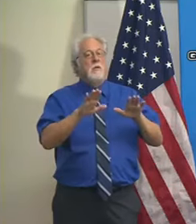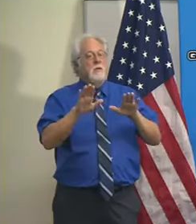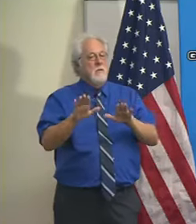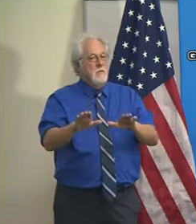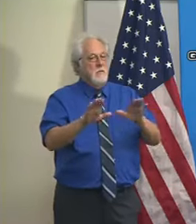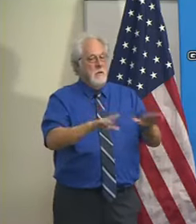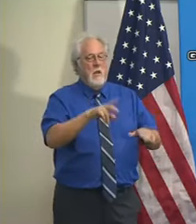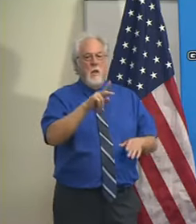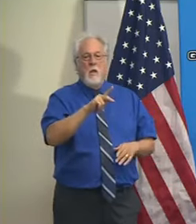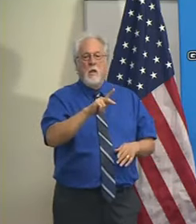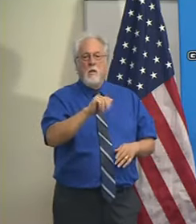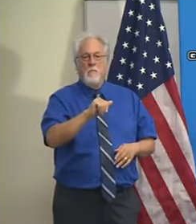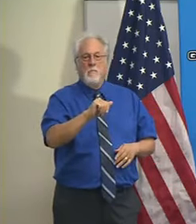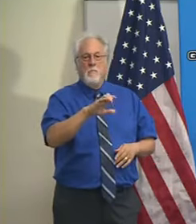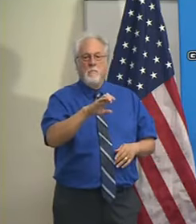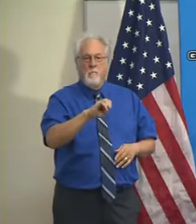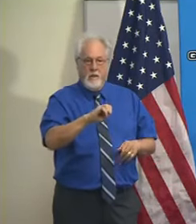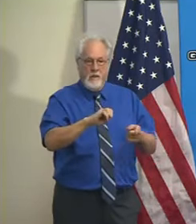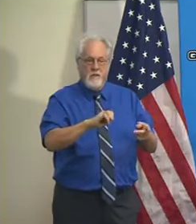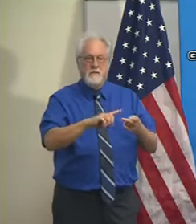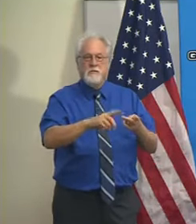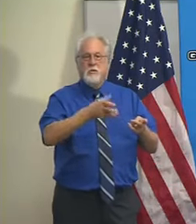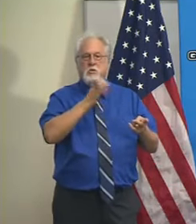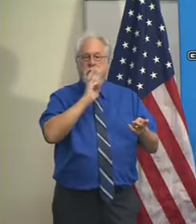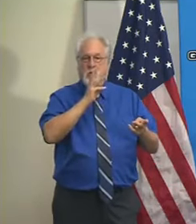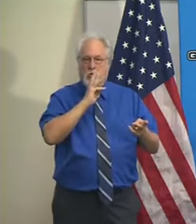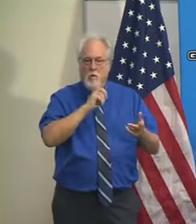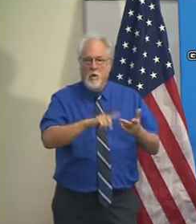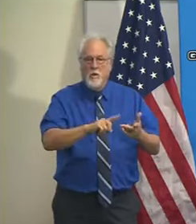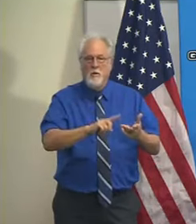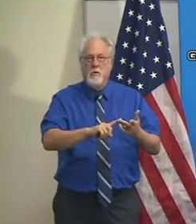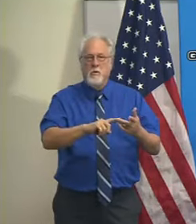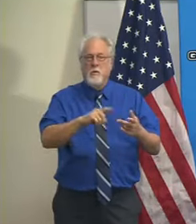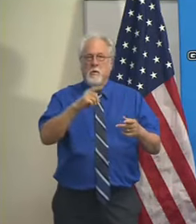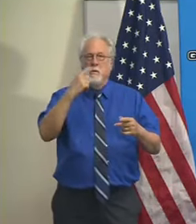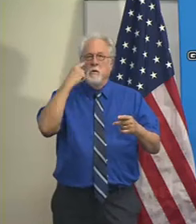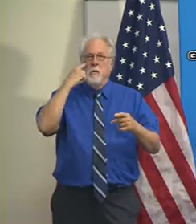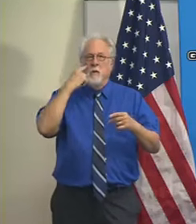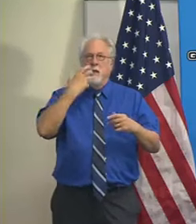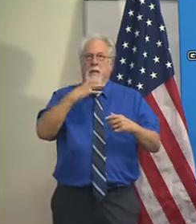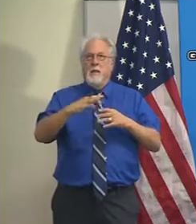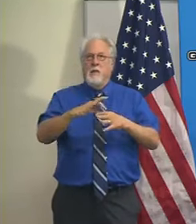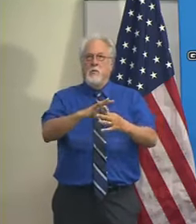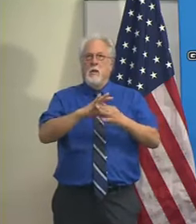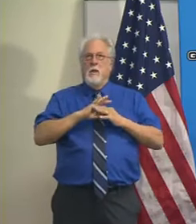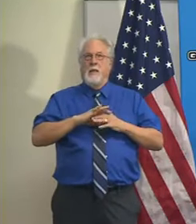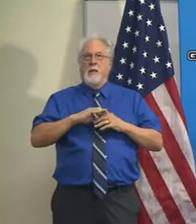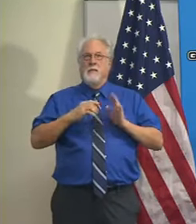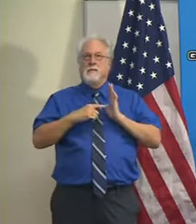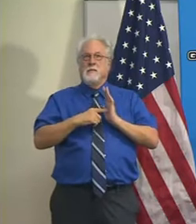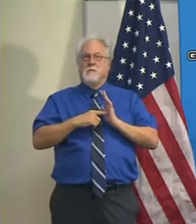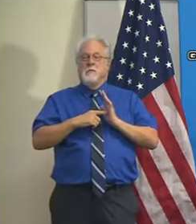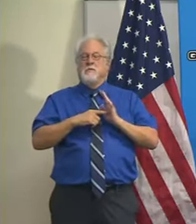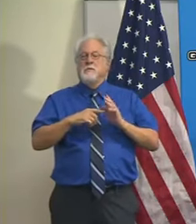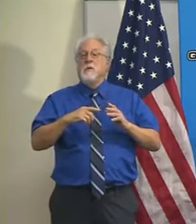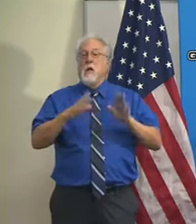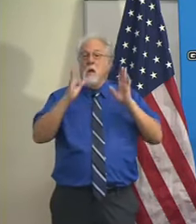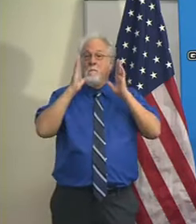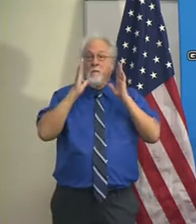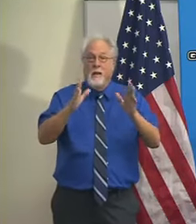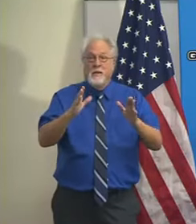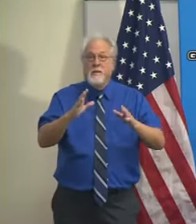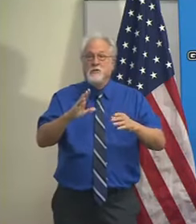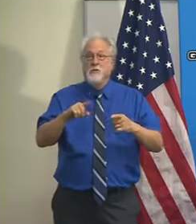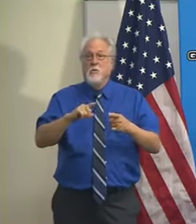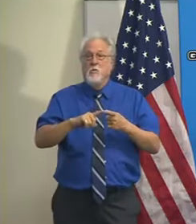and be mindful of those heat-related symptoms. We need people to pay attention when it comes to